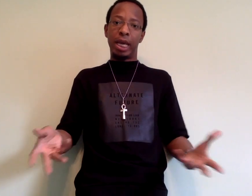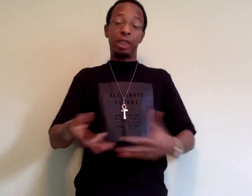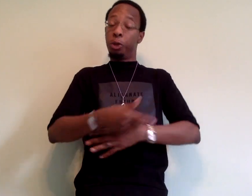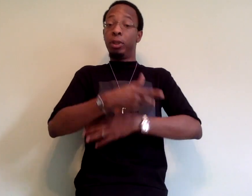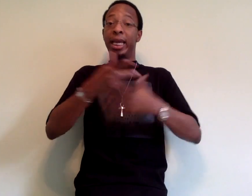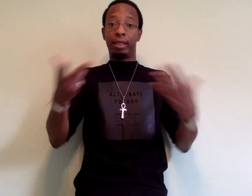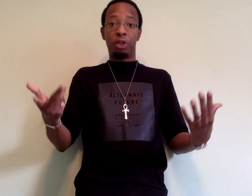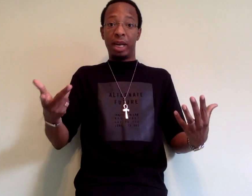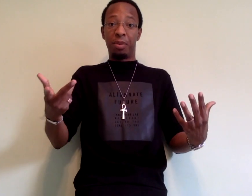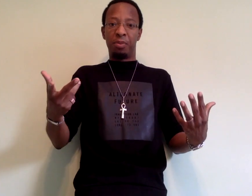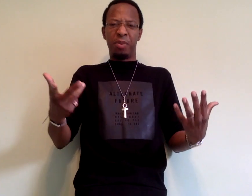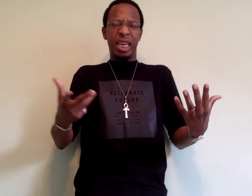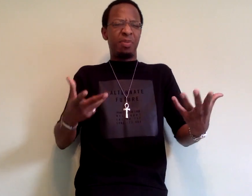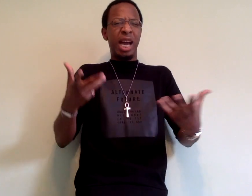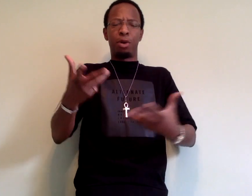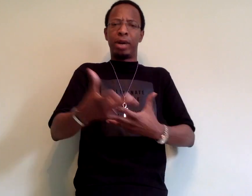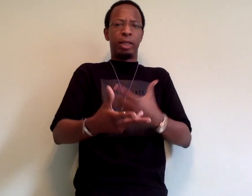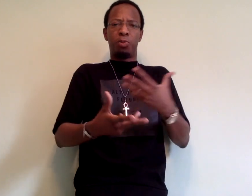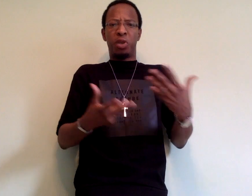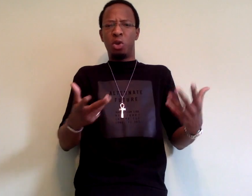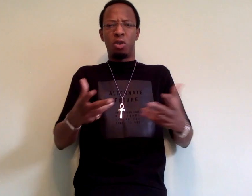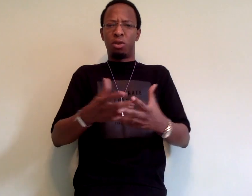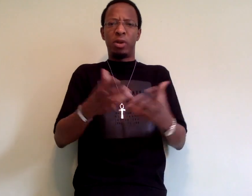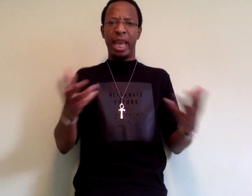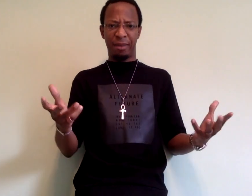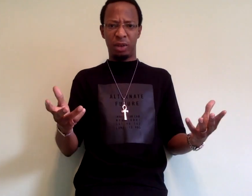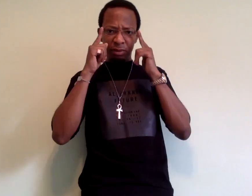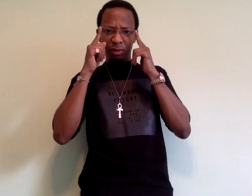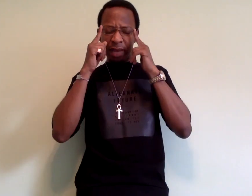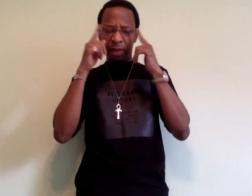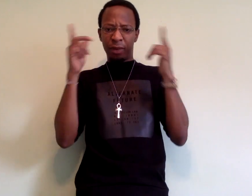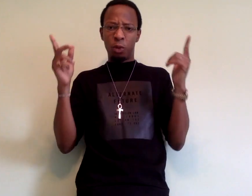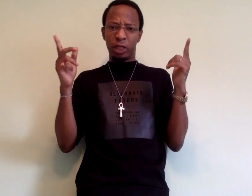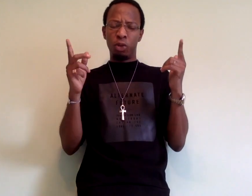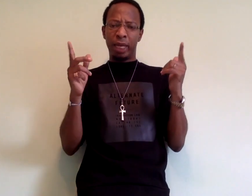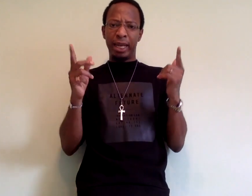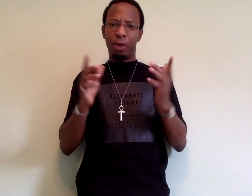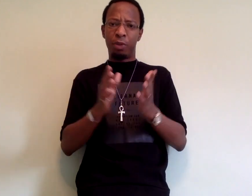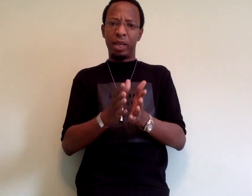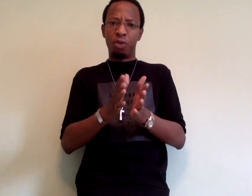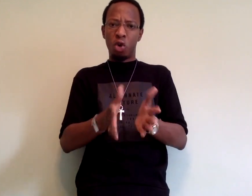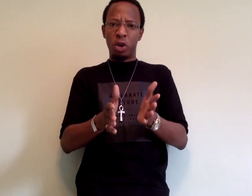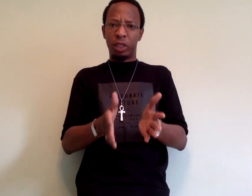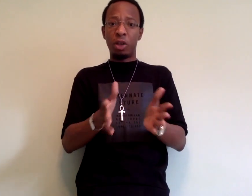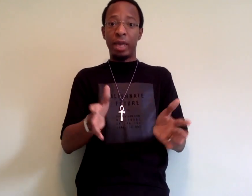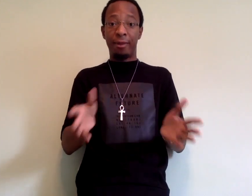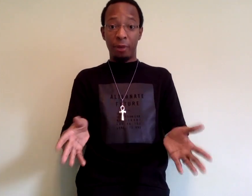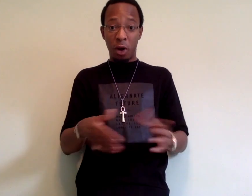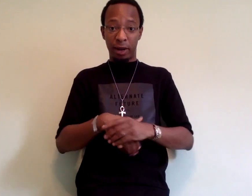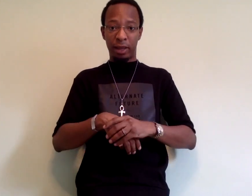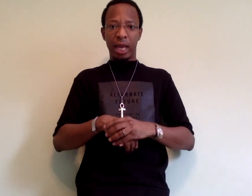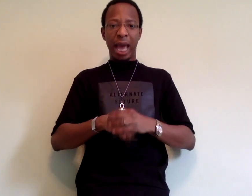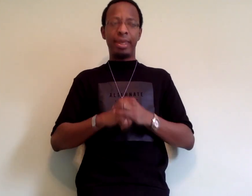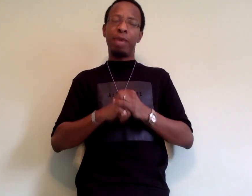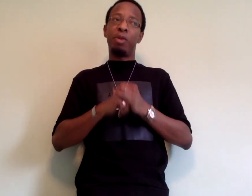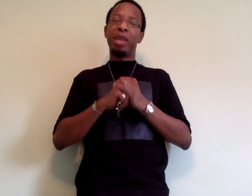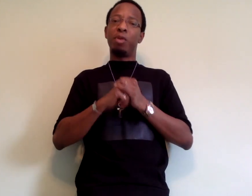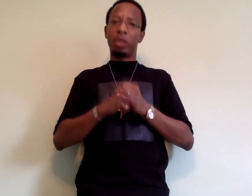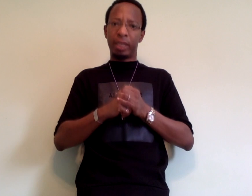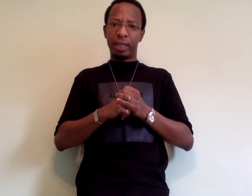It's too late to try to keep our race pure or what have you. Even if it weren't too late, it would be wrong to go that far. I think it would make more sense